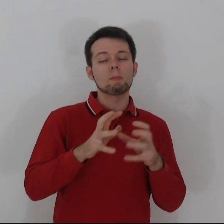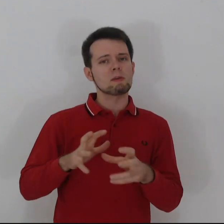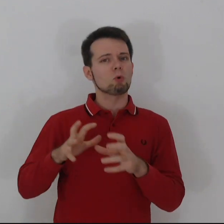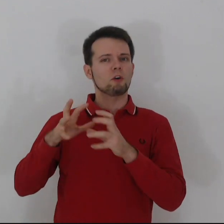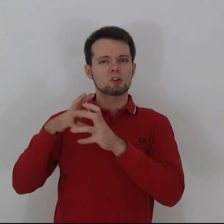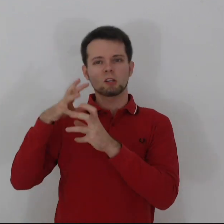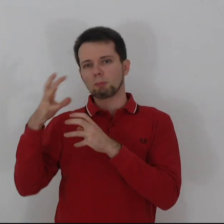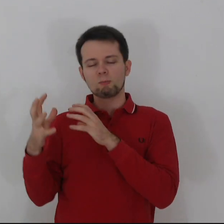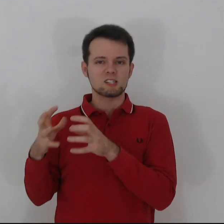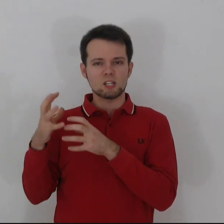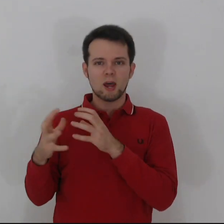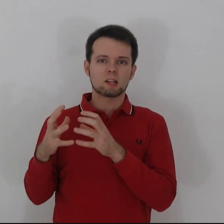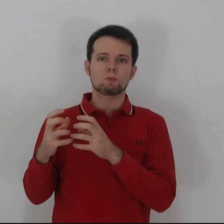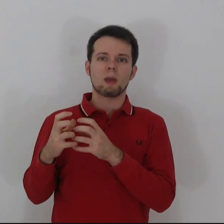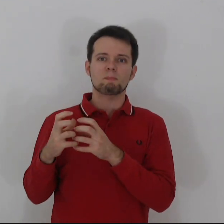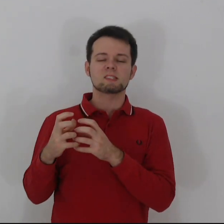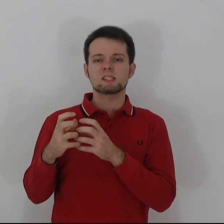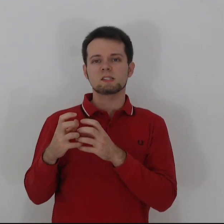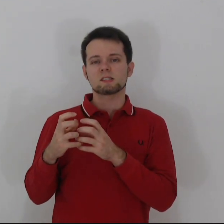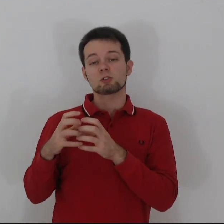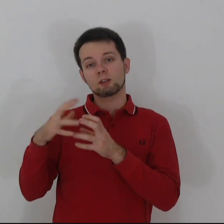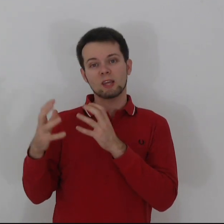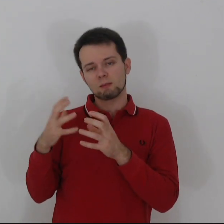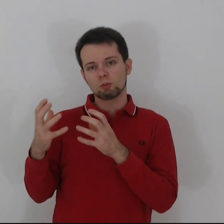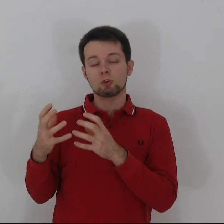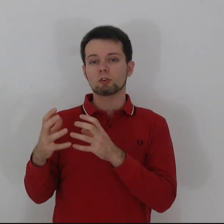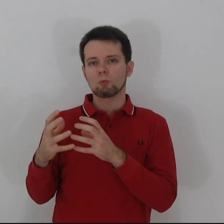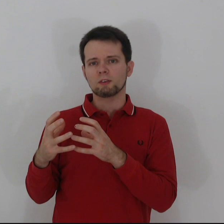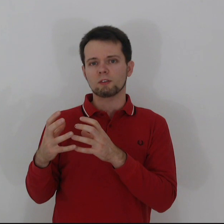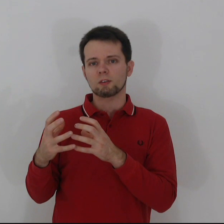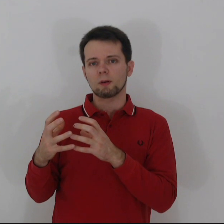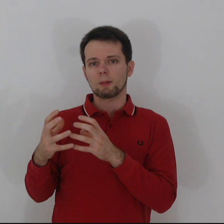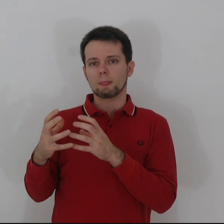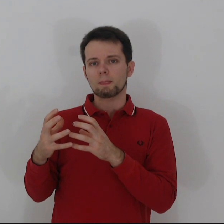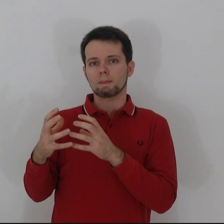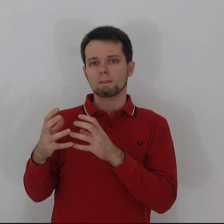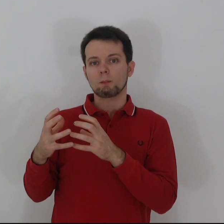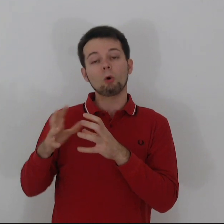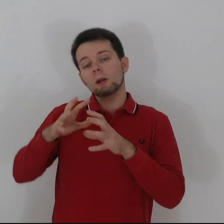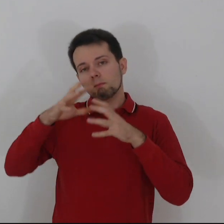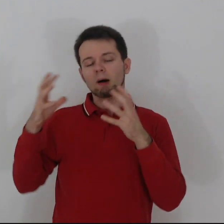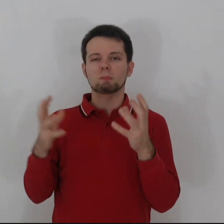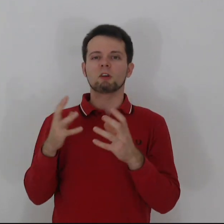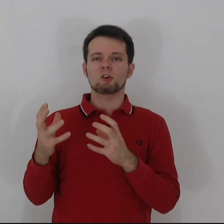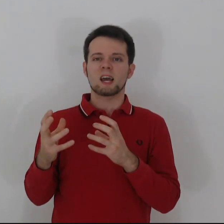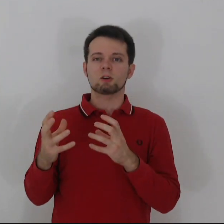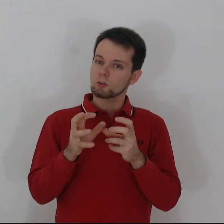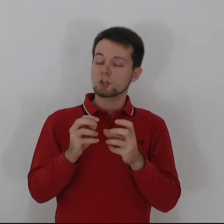maybe more focused on diplomacy, interacting with NPCs and trying to get them to do what you want. Or in multiple of those categories. So